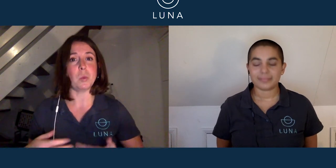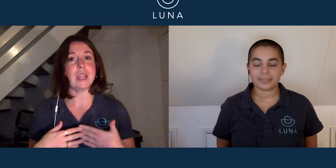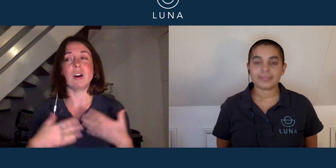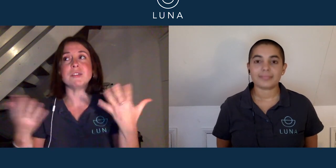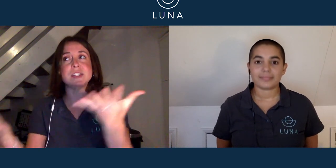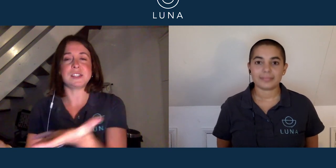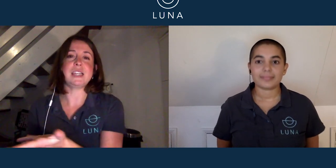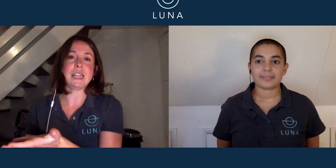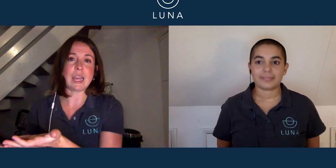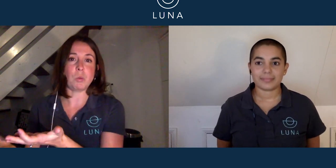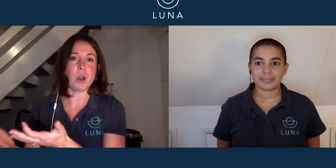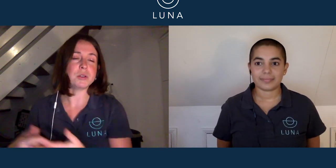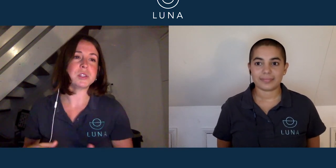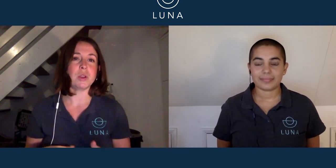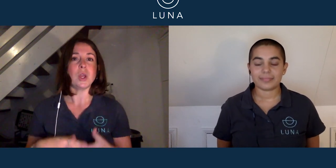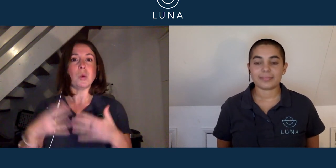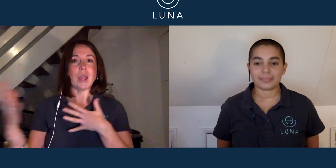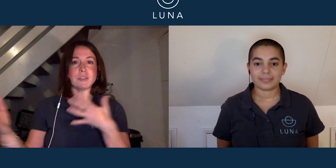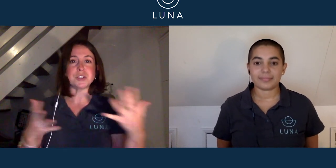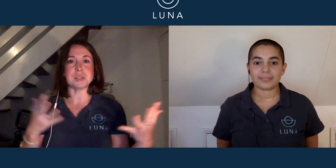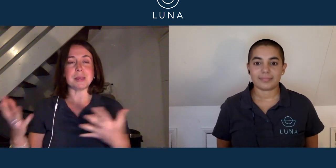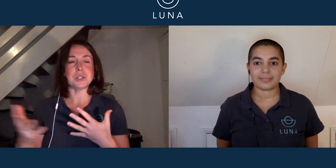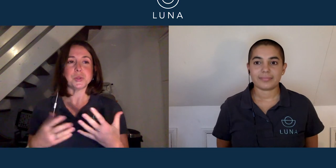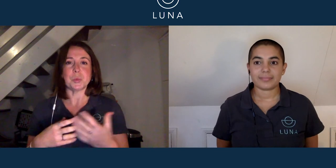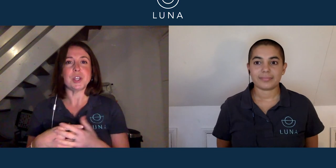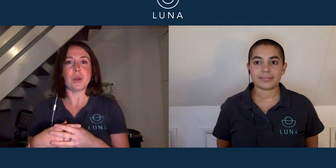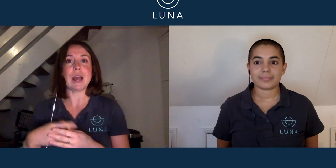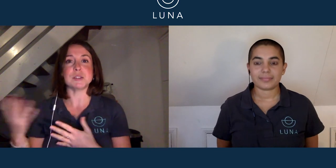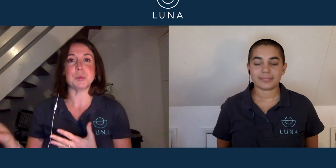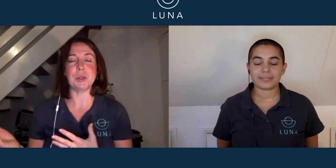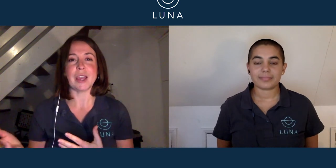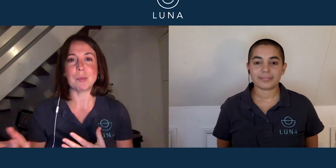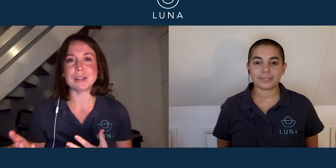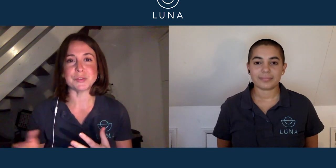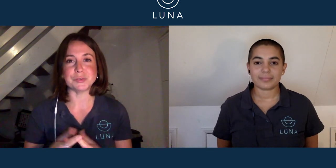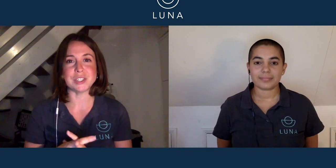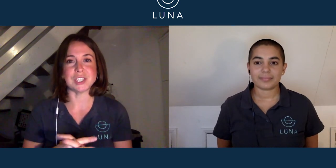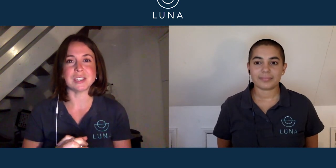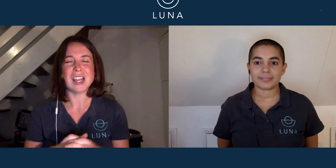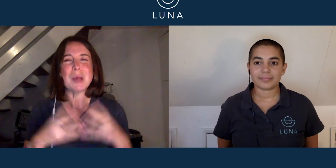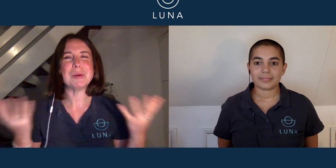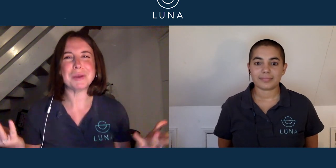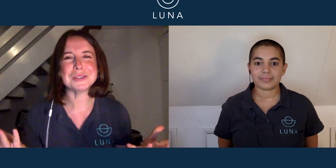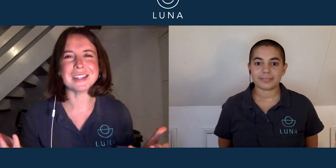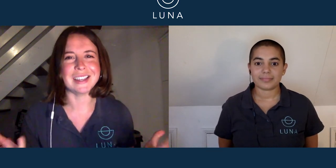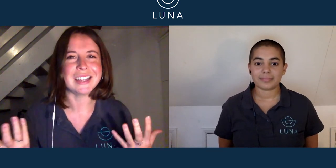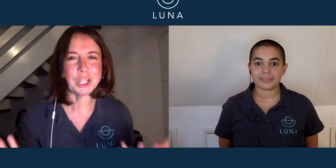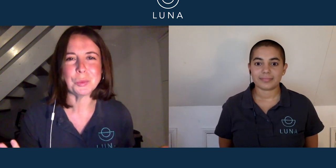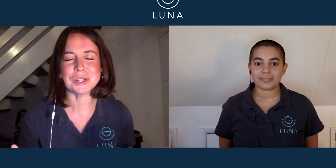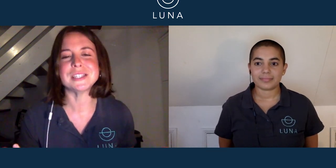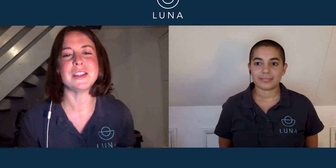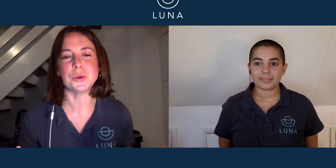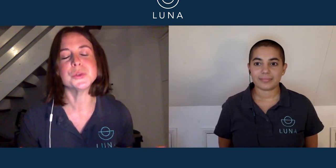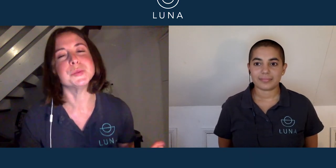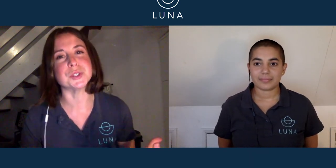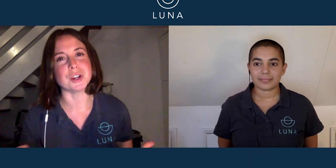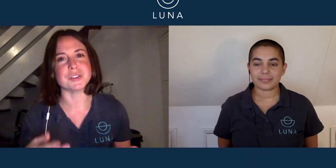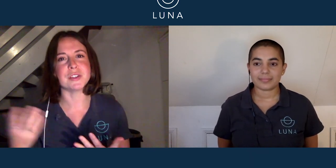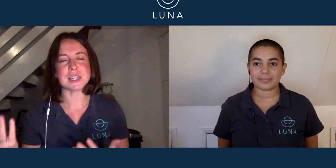we are visiting their world. So we have to just make sure that we know how to communicate about different fishes. But mostly you want to see the awesome stuff. So that's